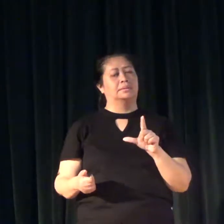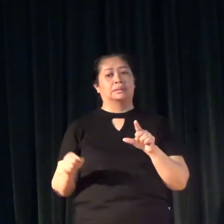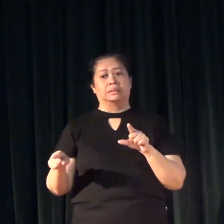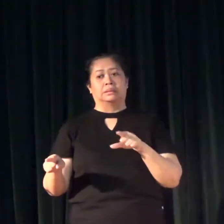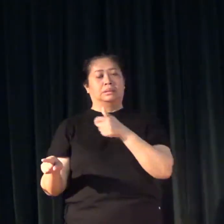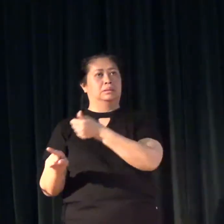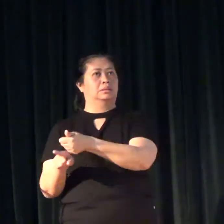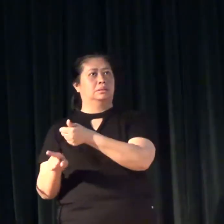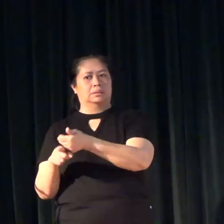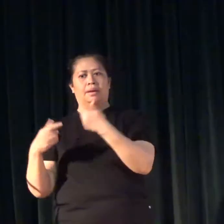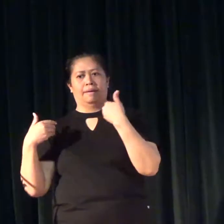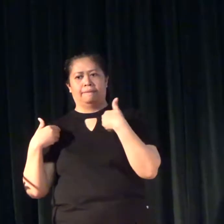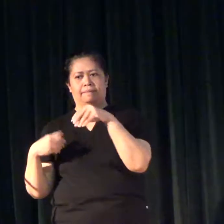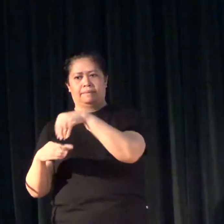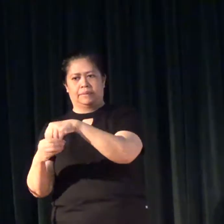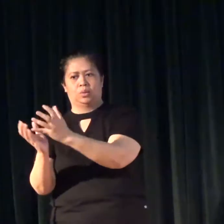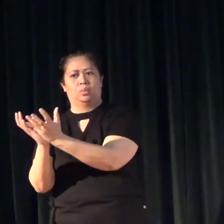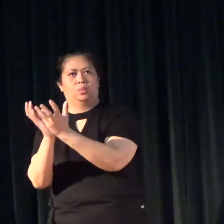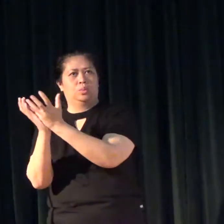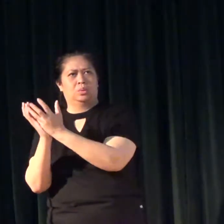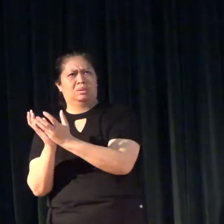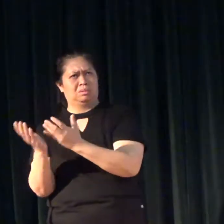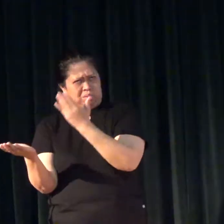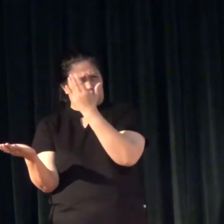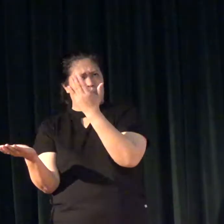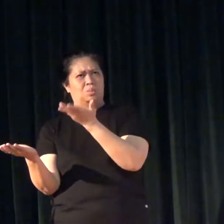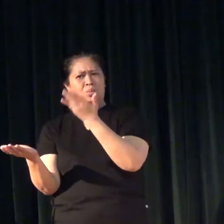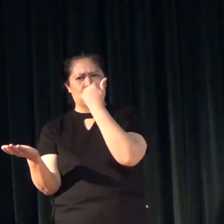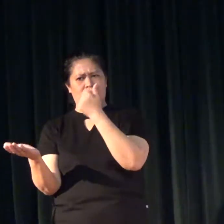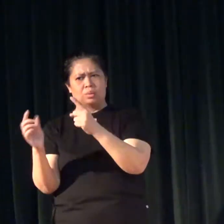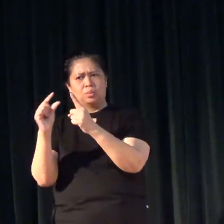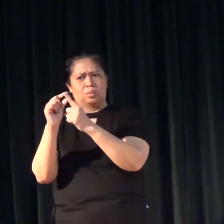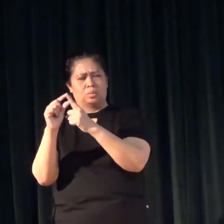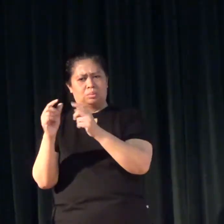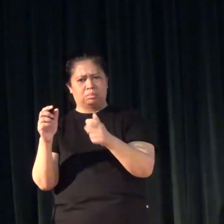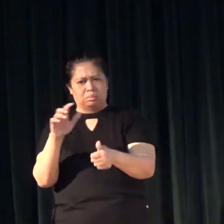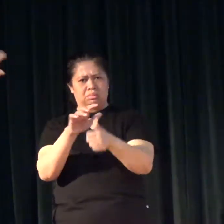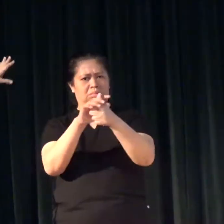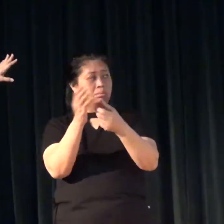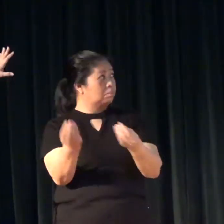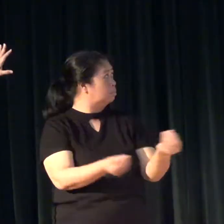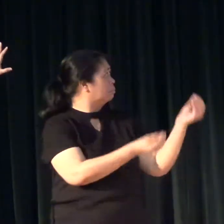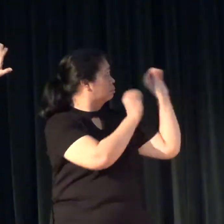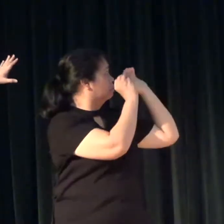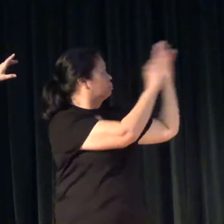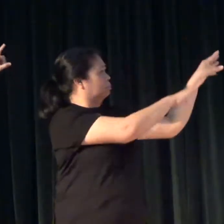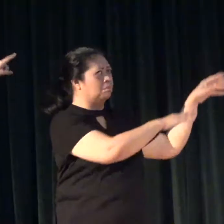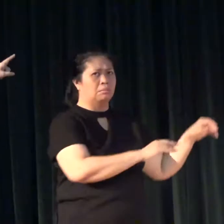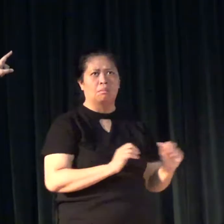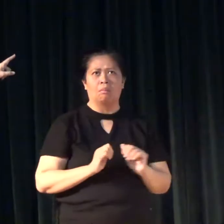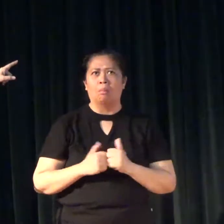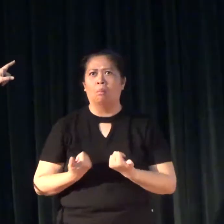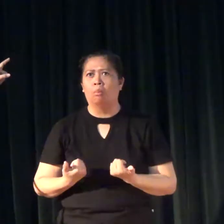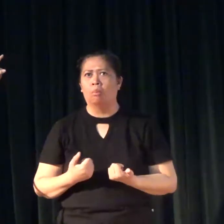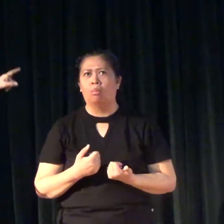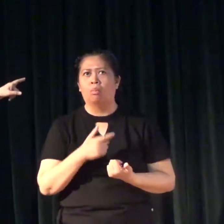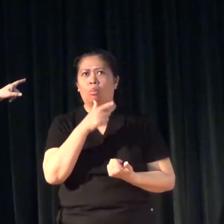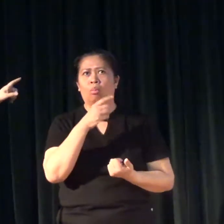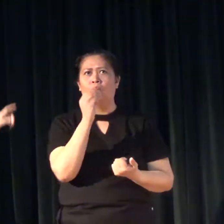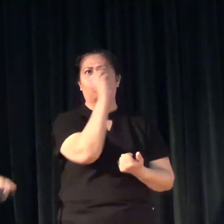was present in the community. Why would those terms make it to the SPED division,